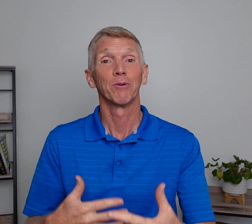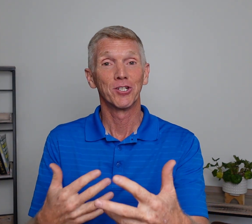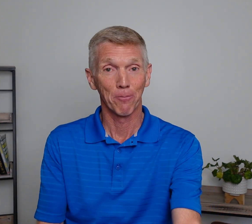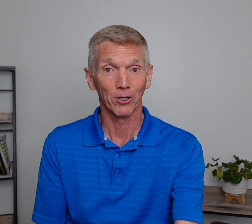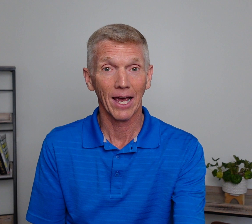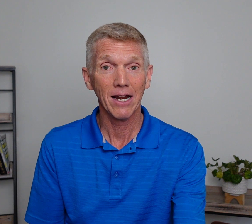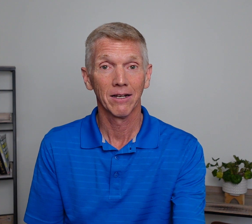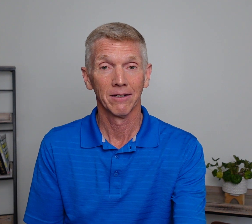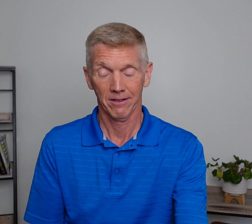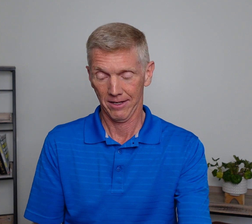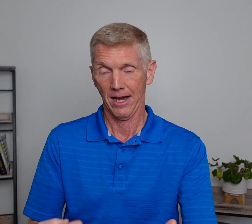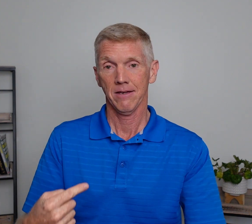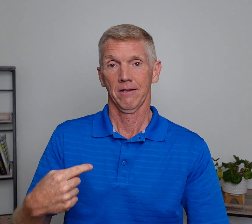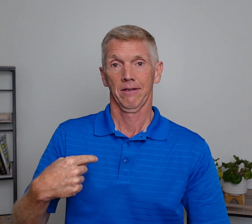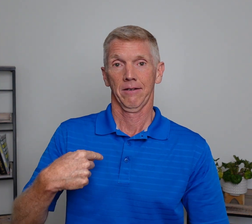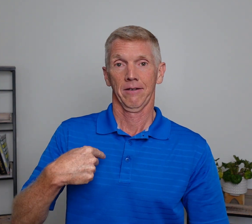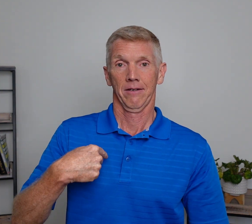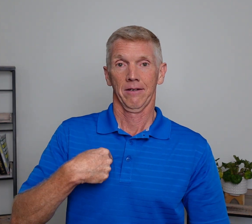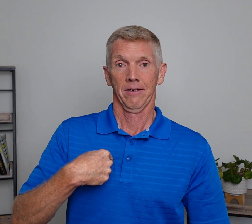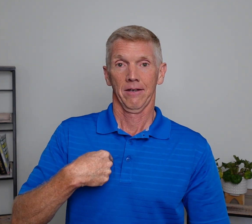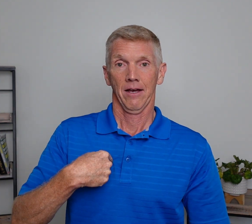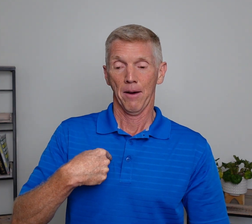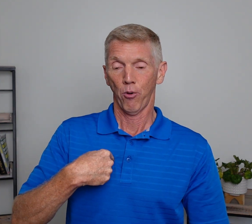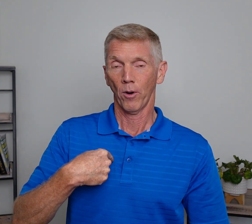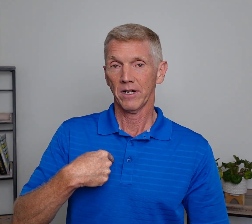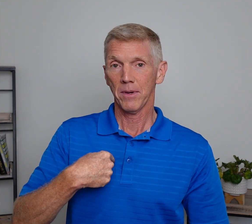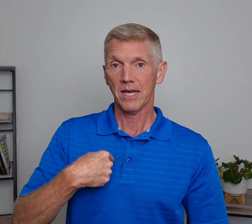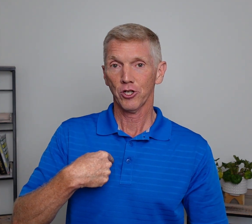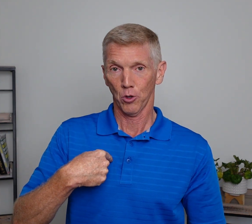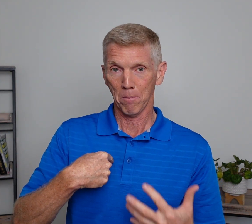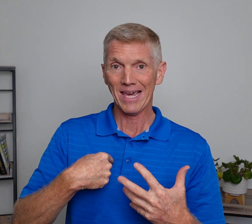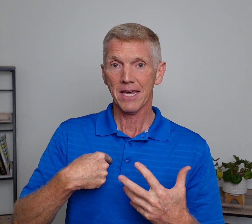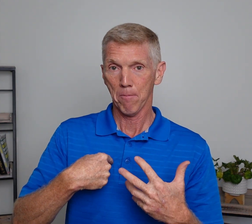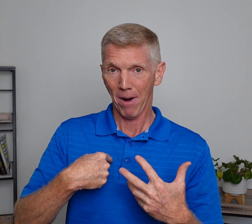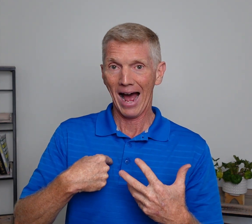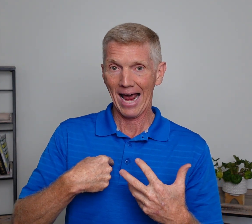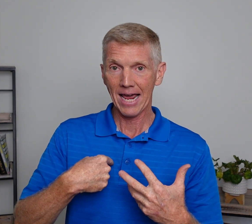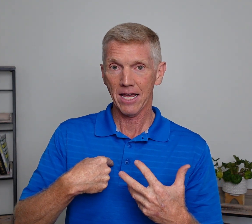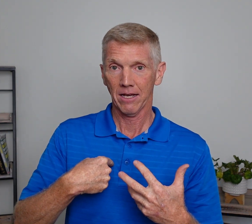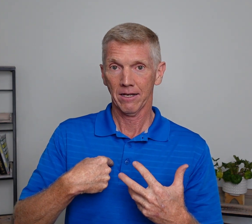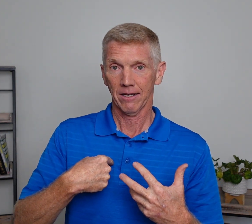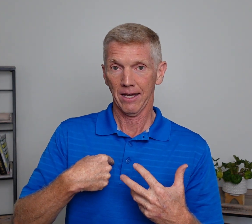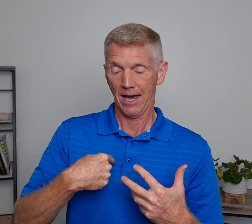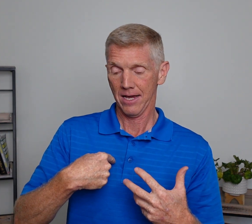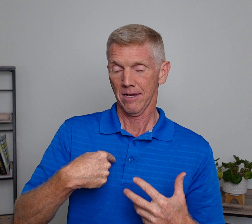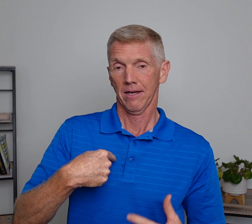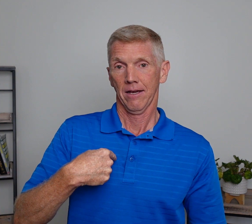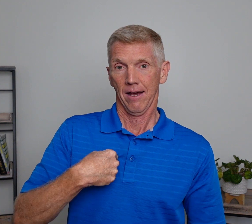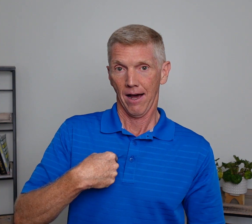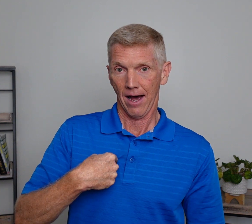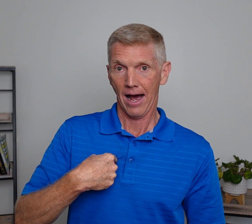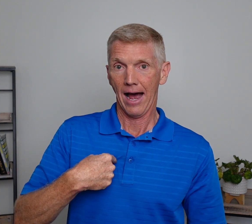reciprocate, okay? I'm pointing to me, so me, my, okay? I,